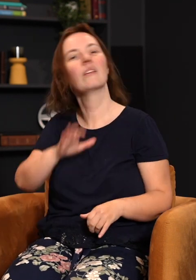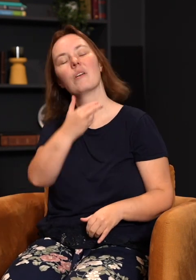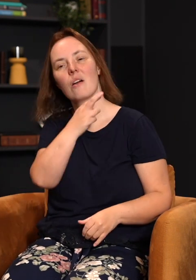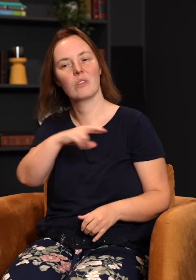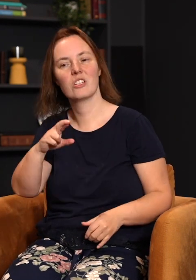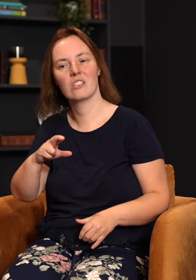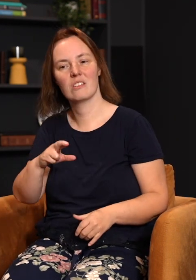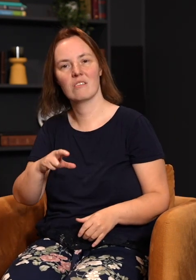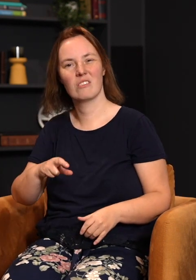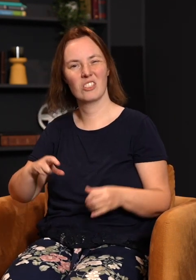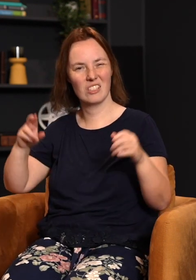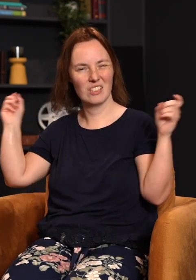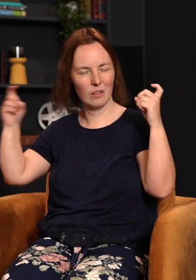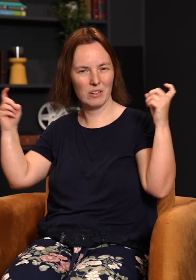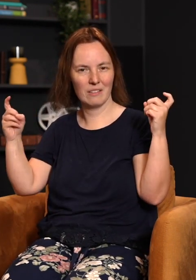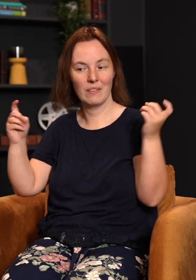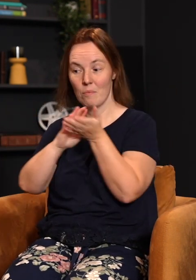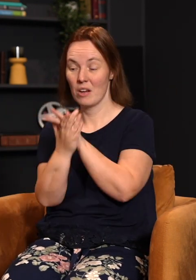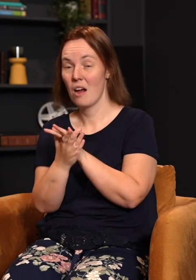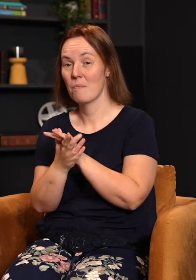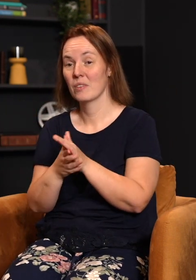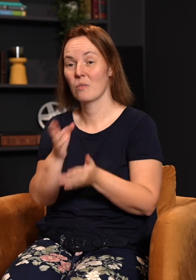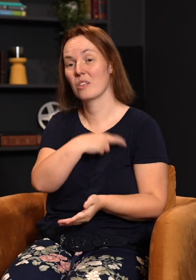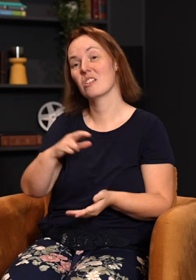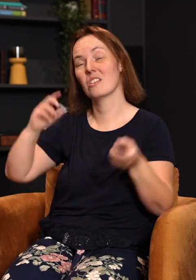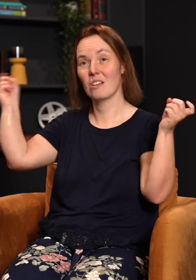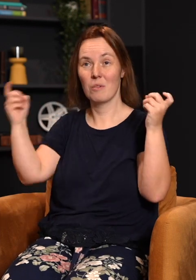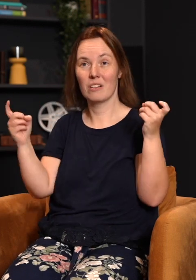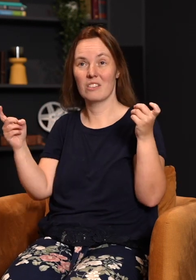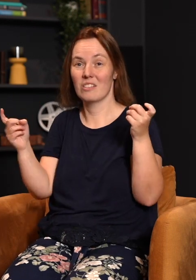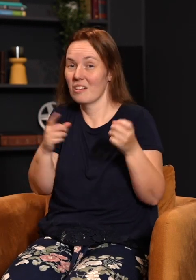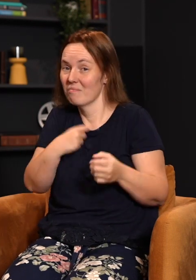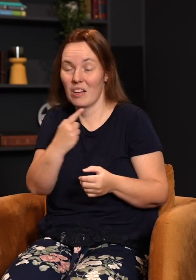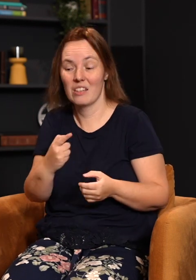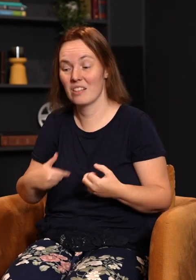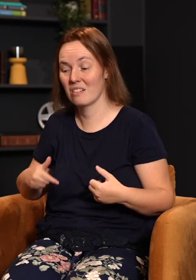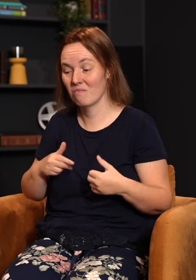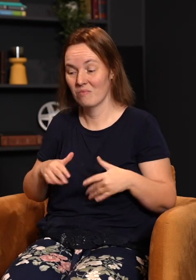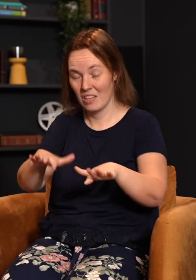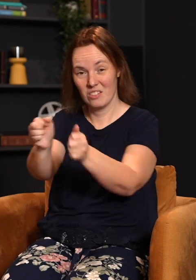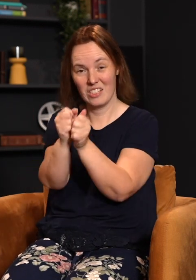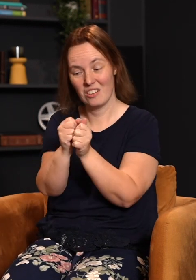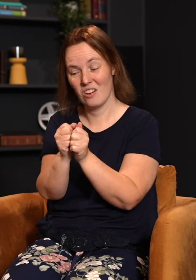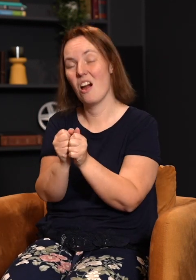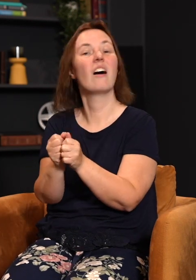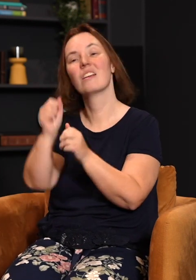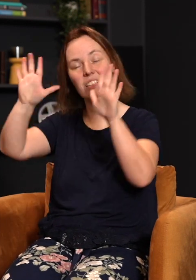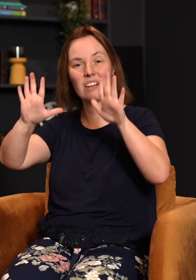religious ceremonies. They can become religious ceremonies just like us can gather on a Sunday and this can just be a religious thing we